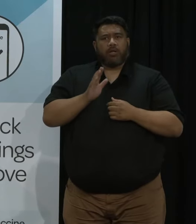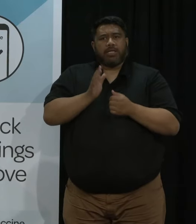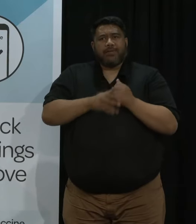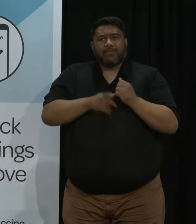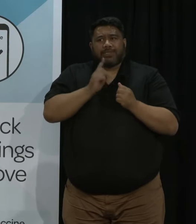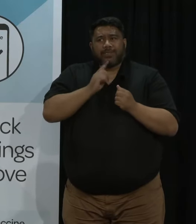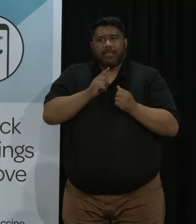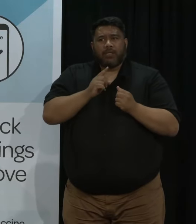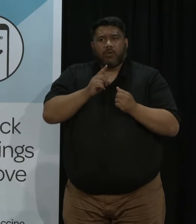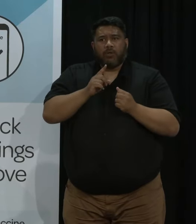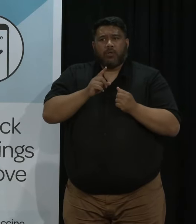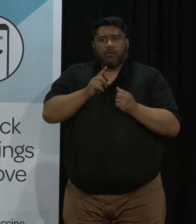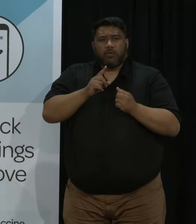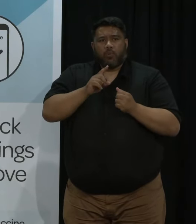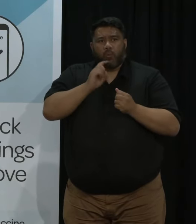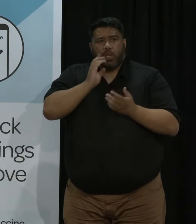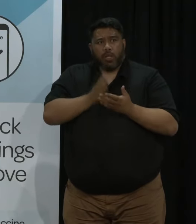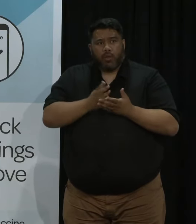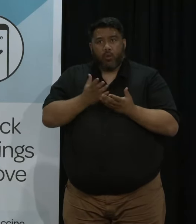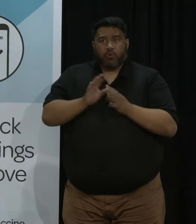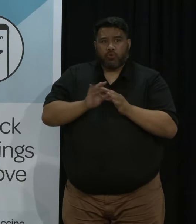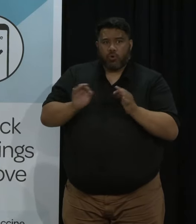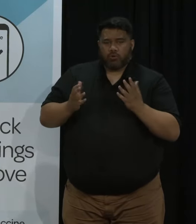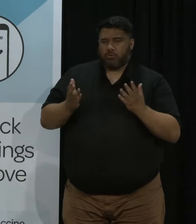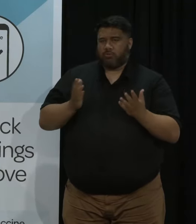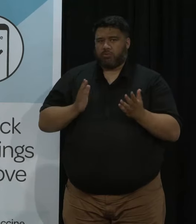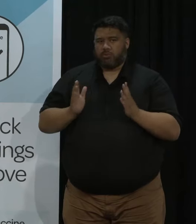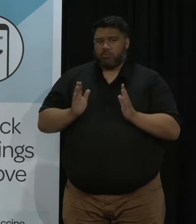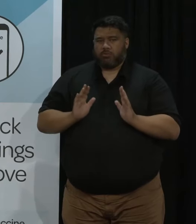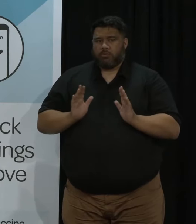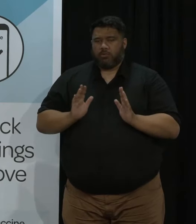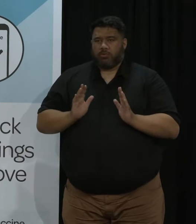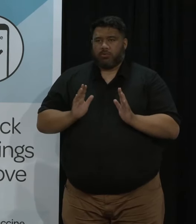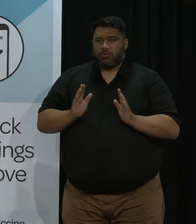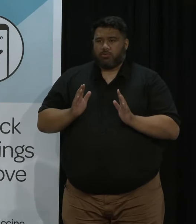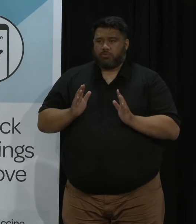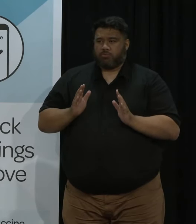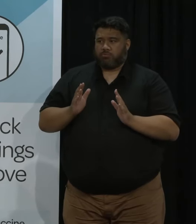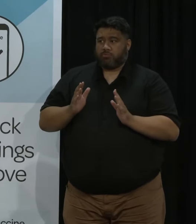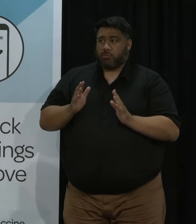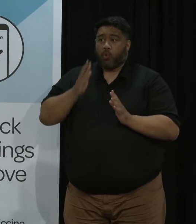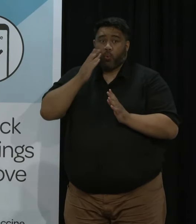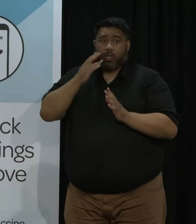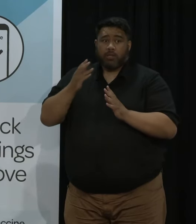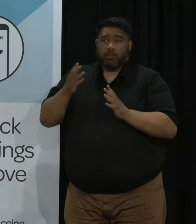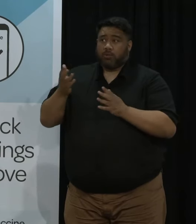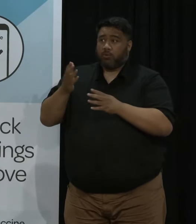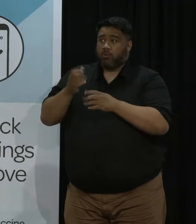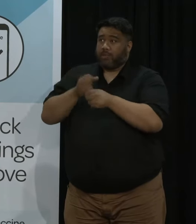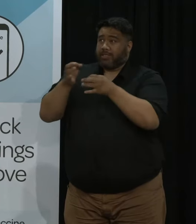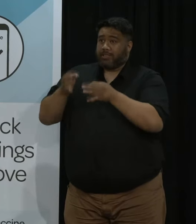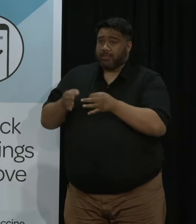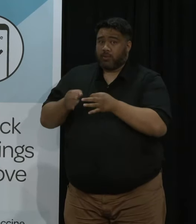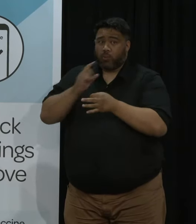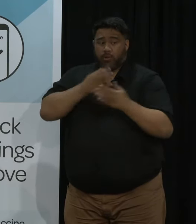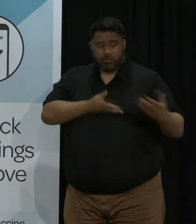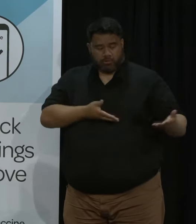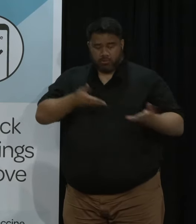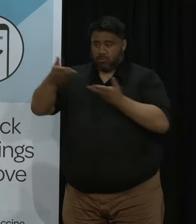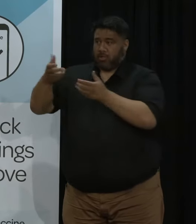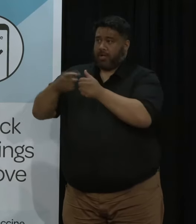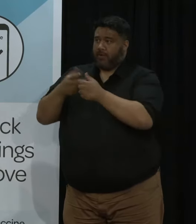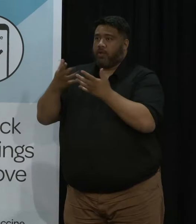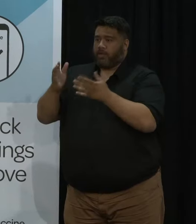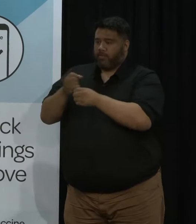other than some of those that I've already shared with you so you know our decisions we'll assess based on the public health advice that we receive